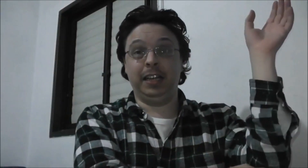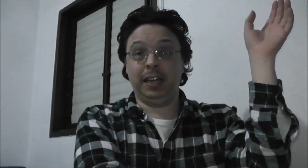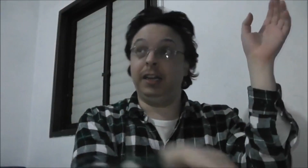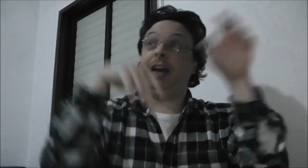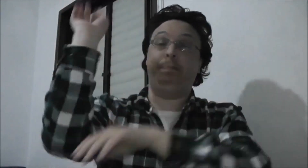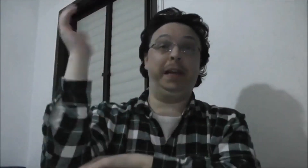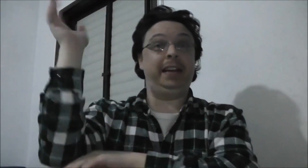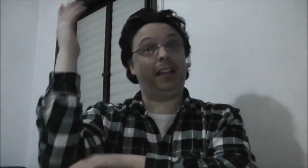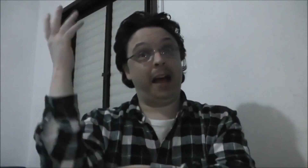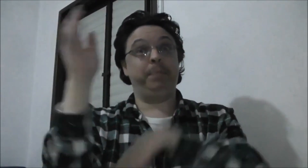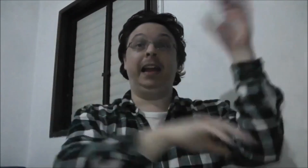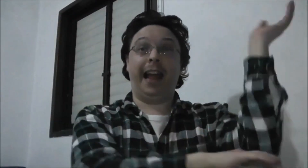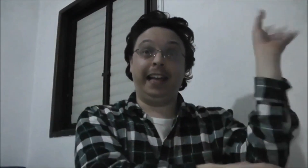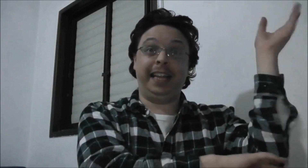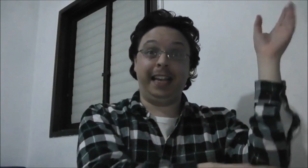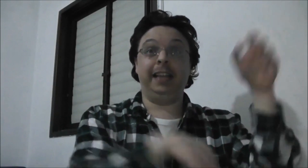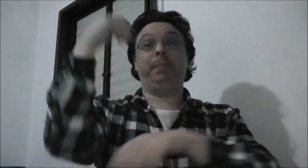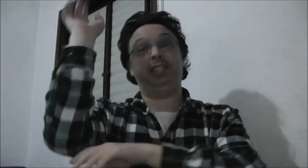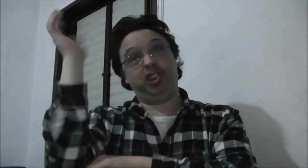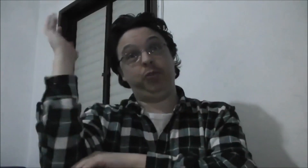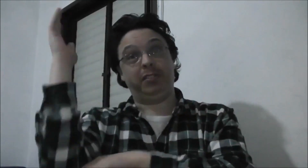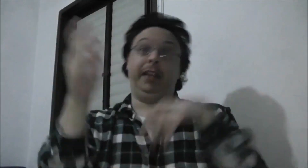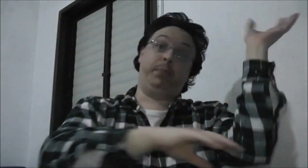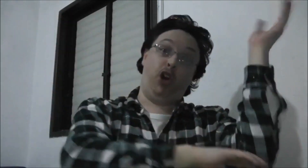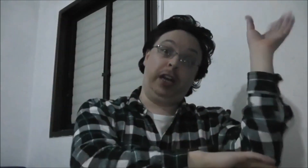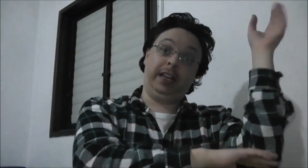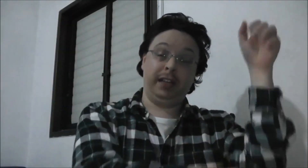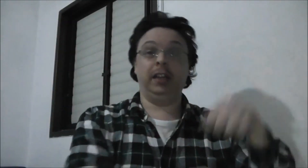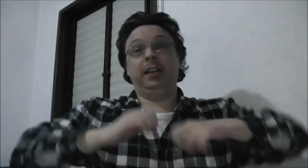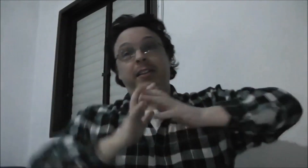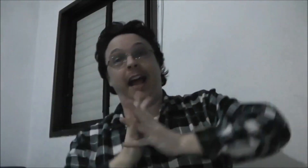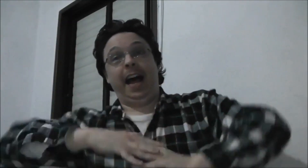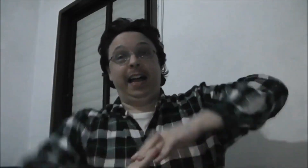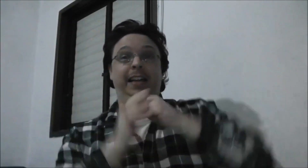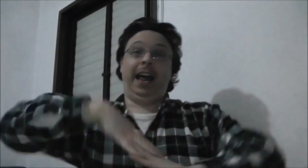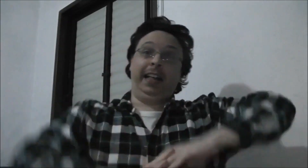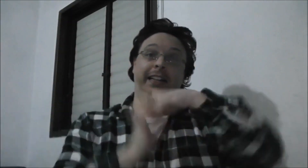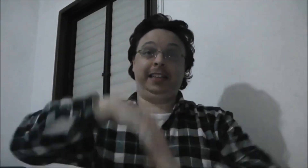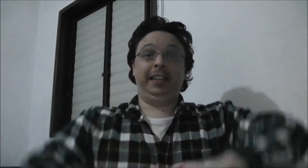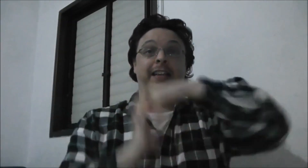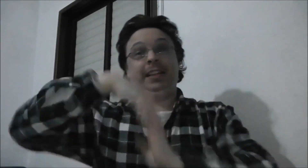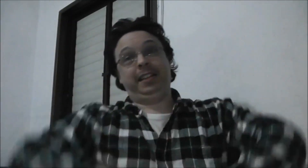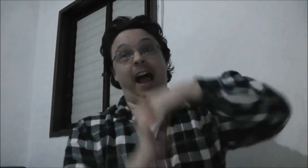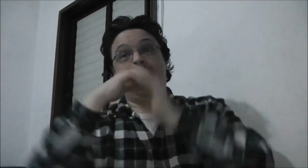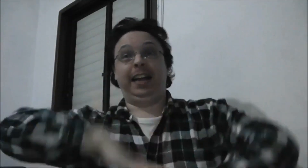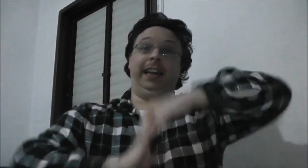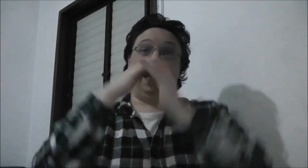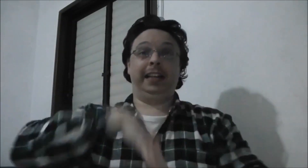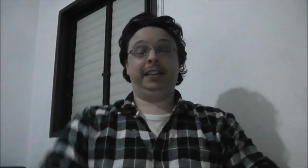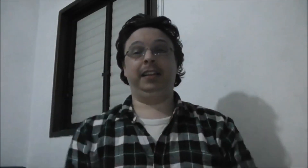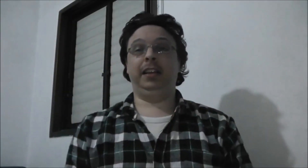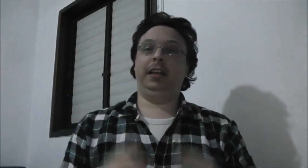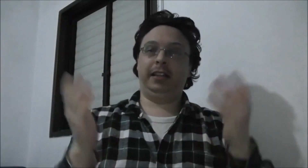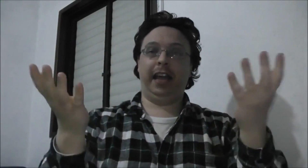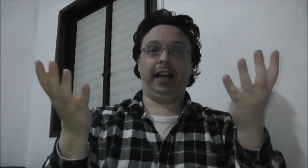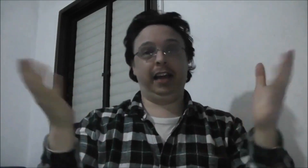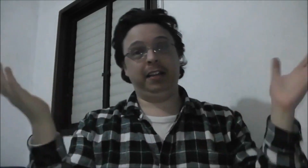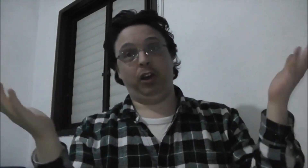I picked up a lady, but she was a boy. Thailand, Thailand. There is